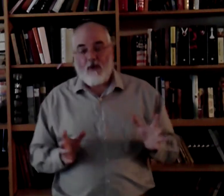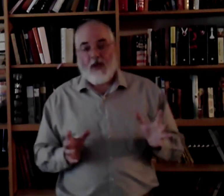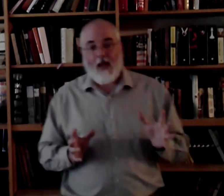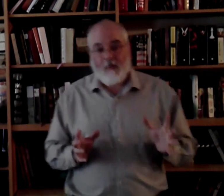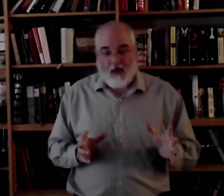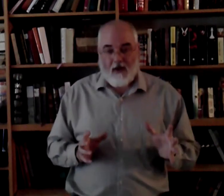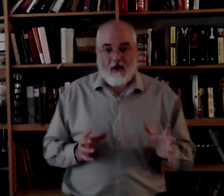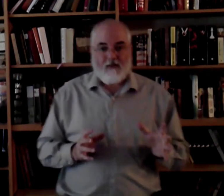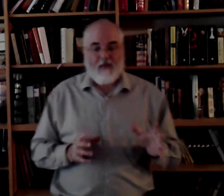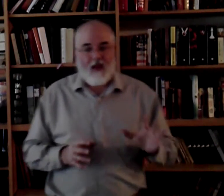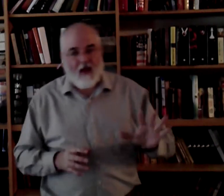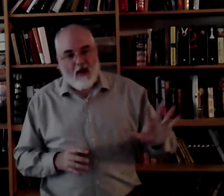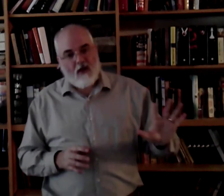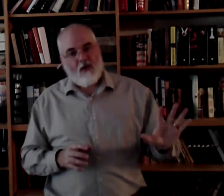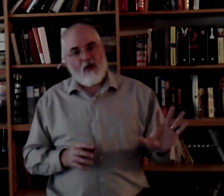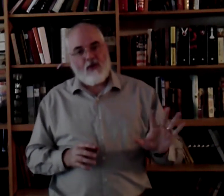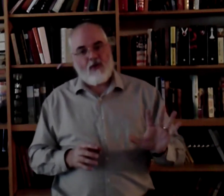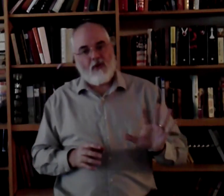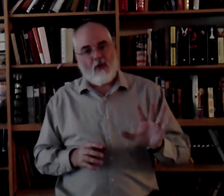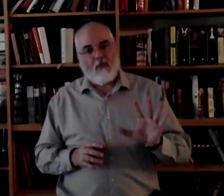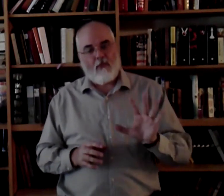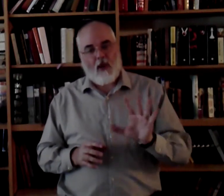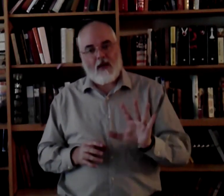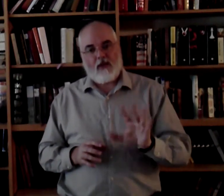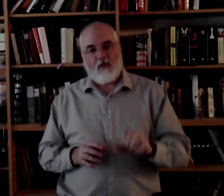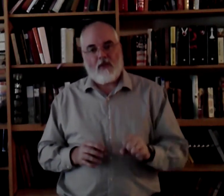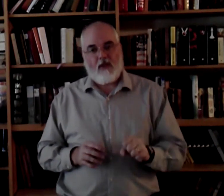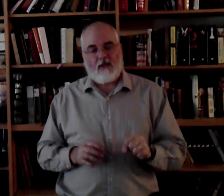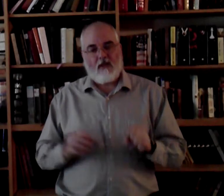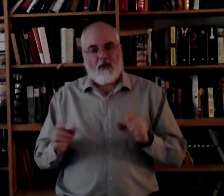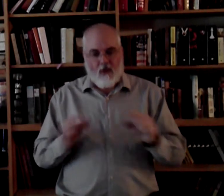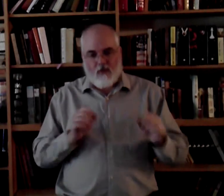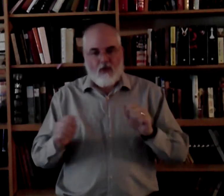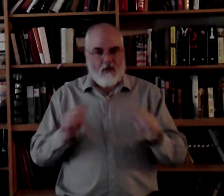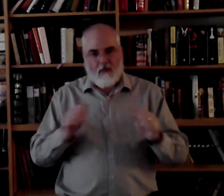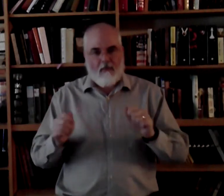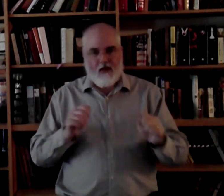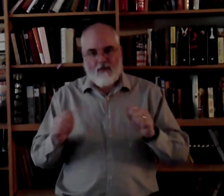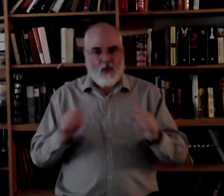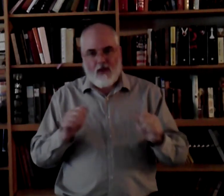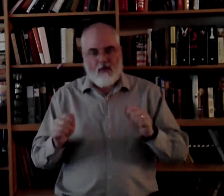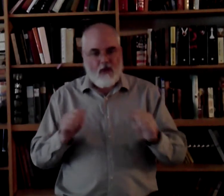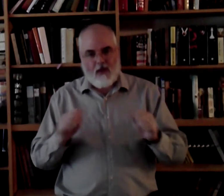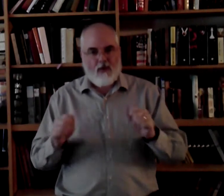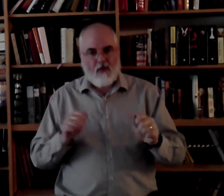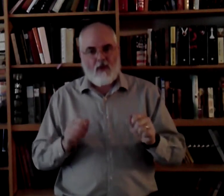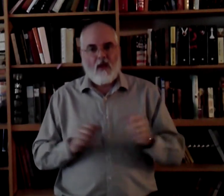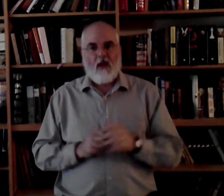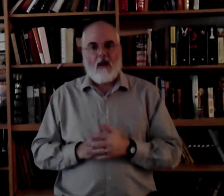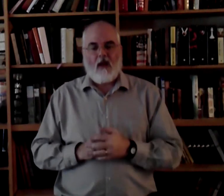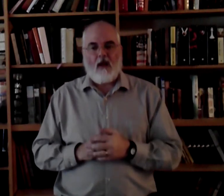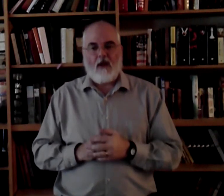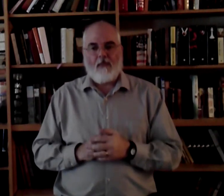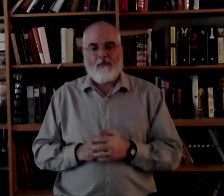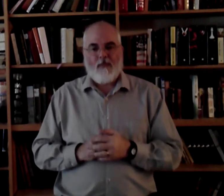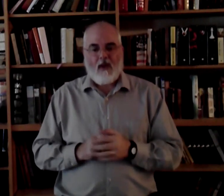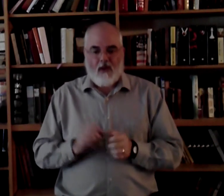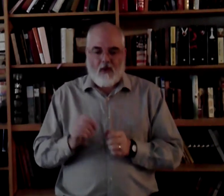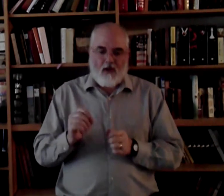vocabulary. I encourage you to practice with this. Go through it. Back and forth if you need to. You know, click